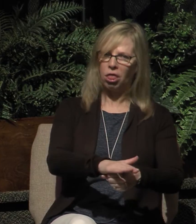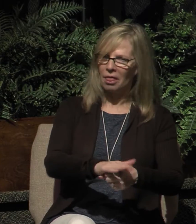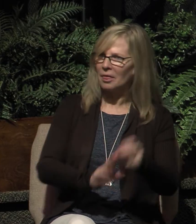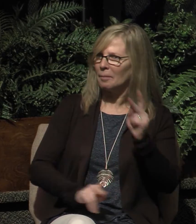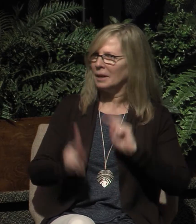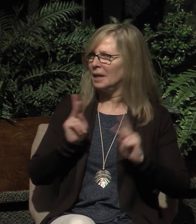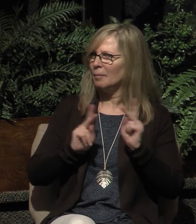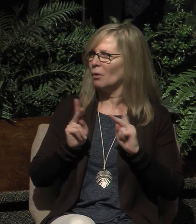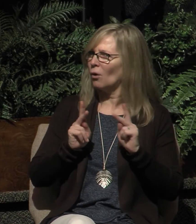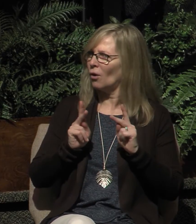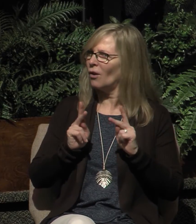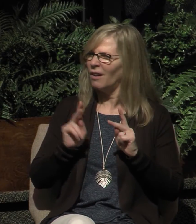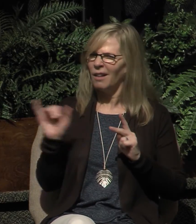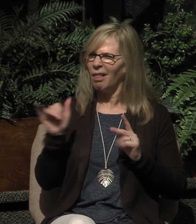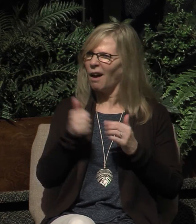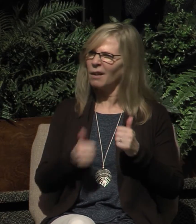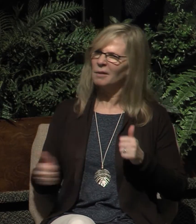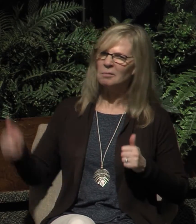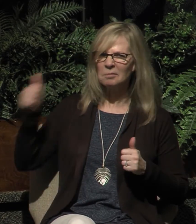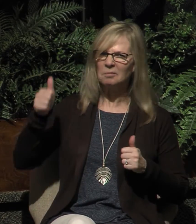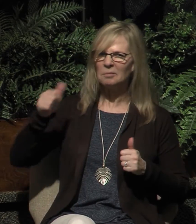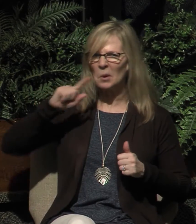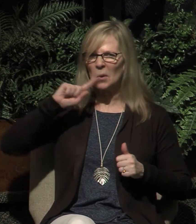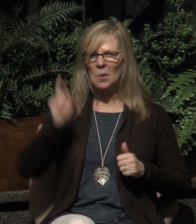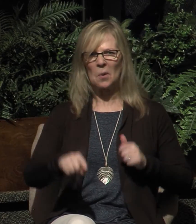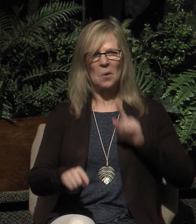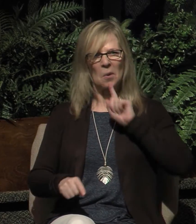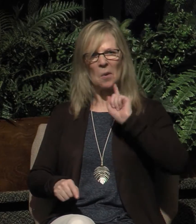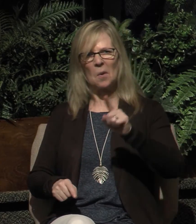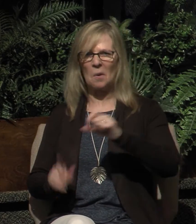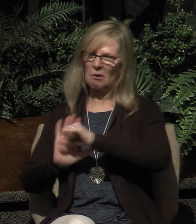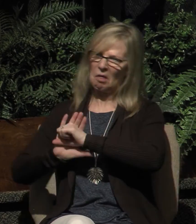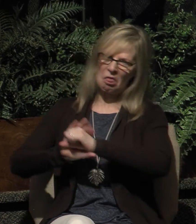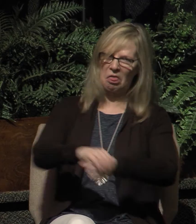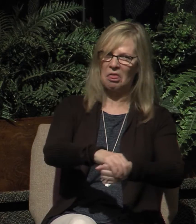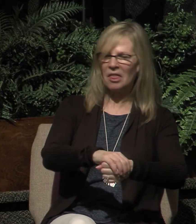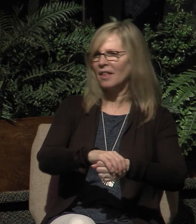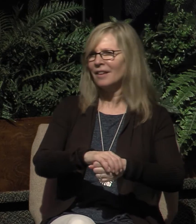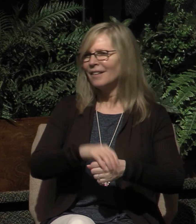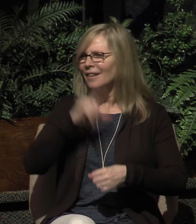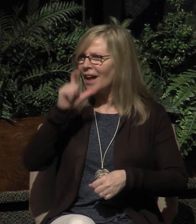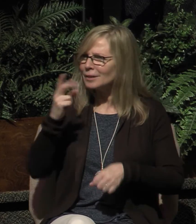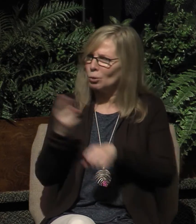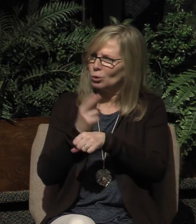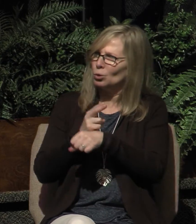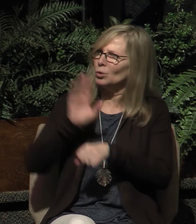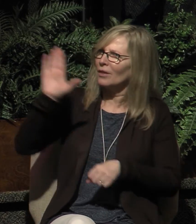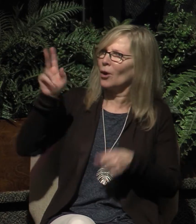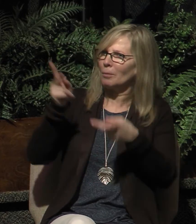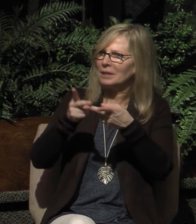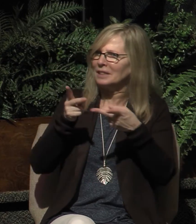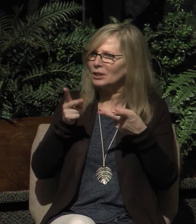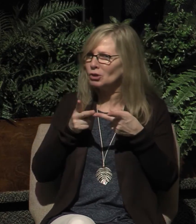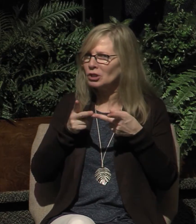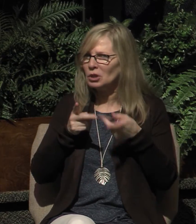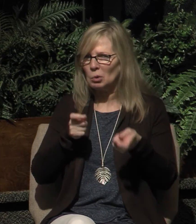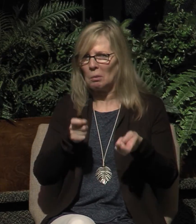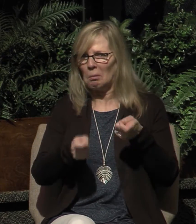the church in a dictatorial way. They are not to use their positions of authority to manipulate or